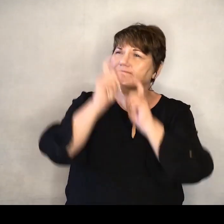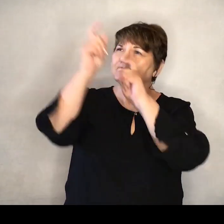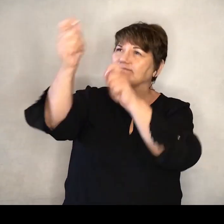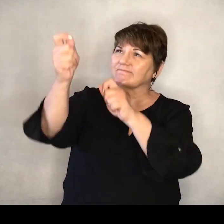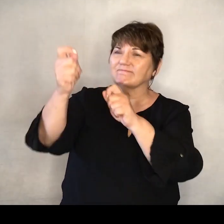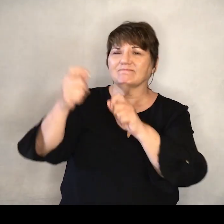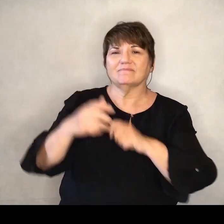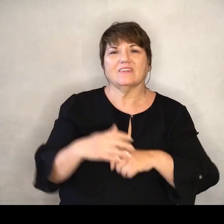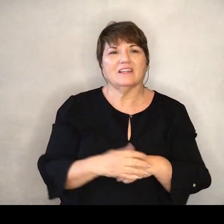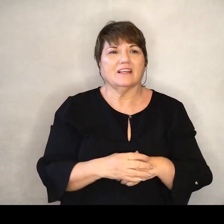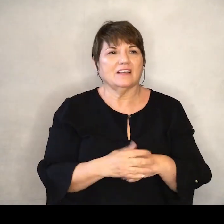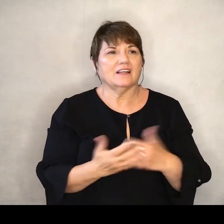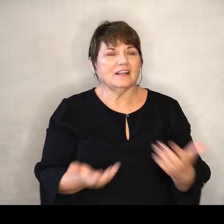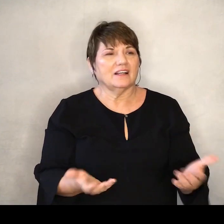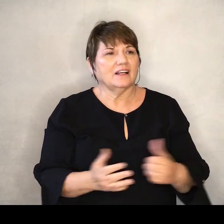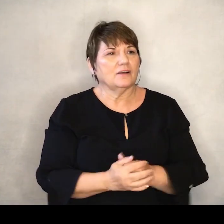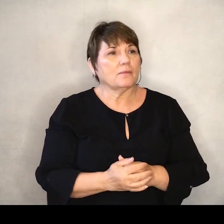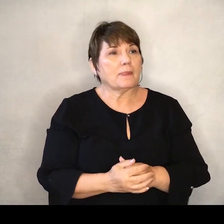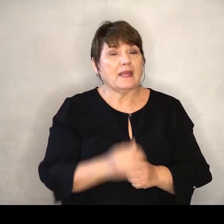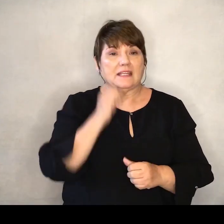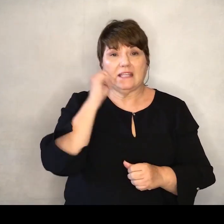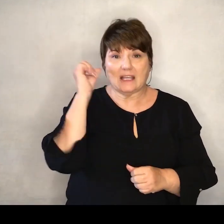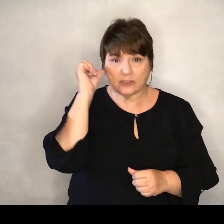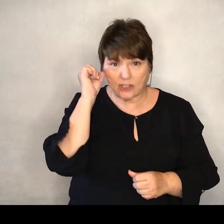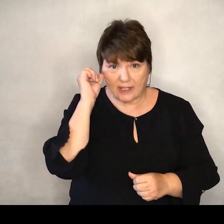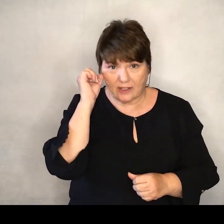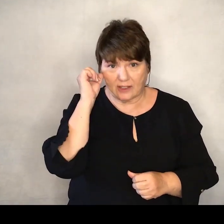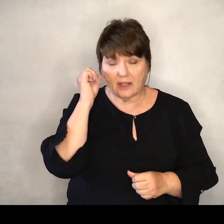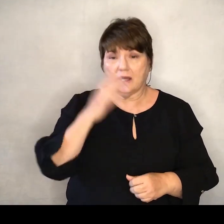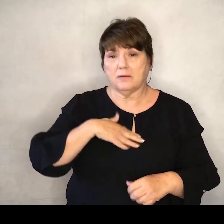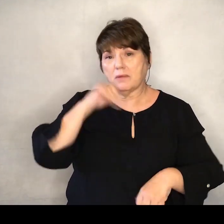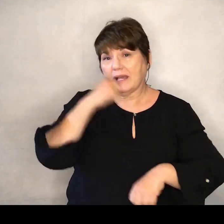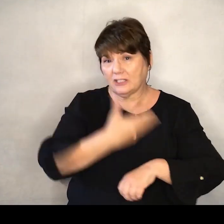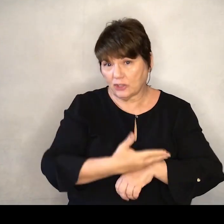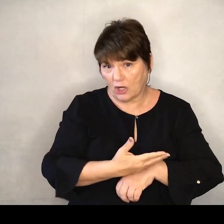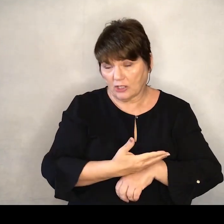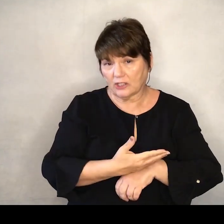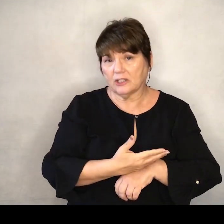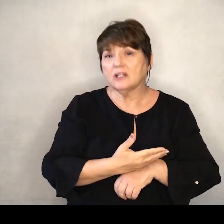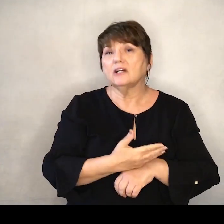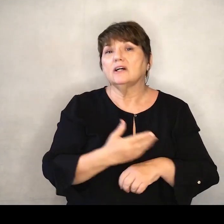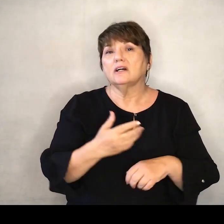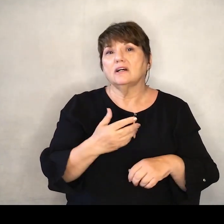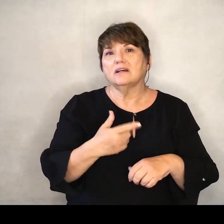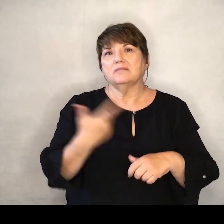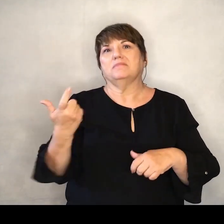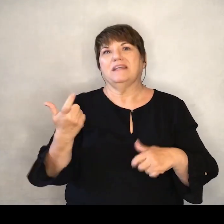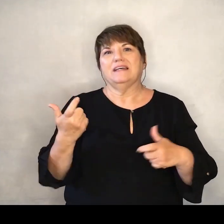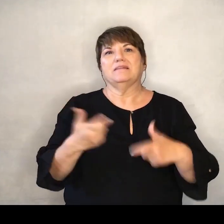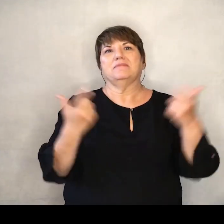And she doesn't know I'm going to tell the story, but yesterday, Hadley, my daughter, got kind of a first big paycheck